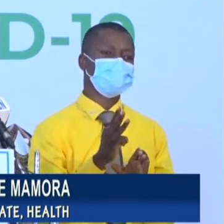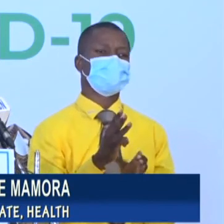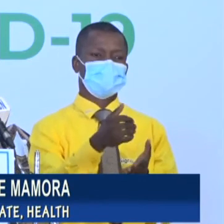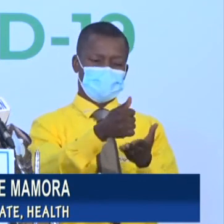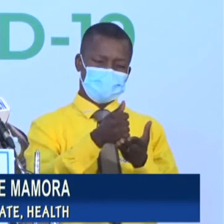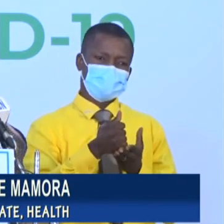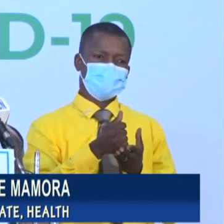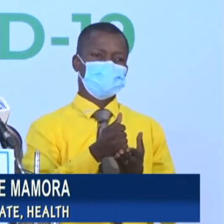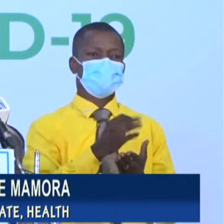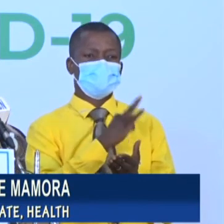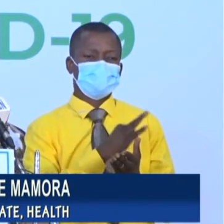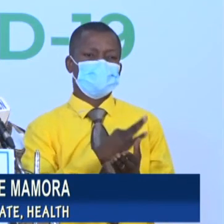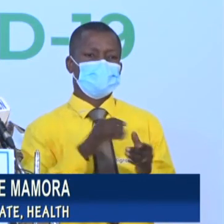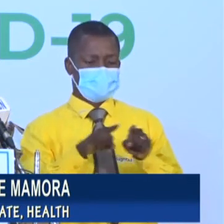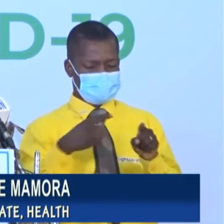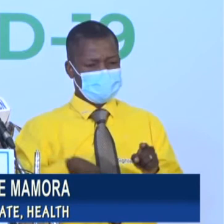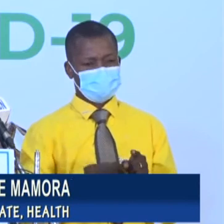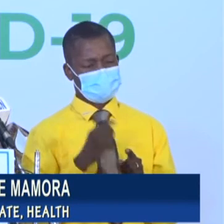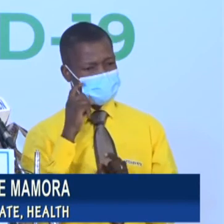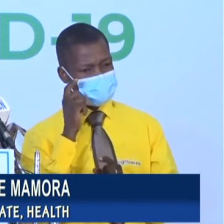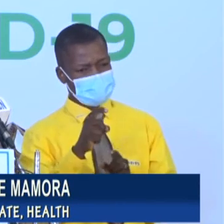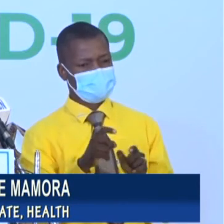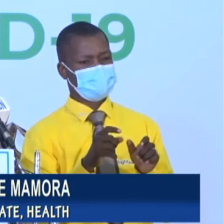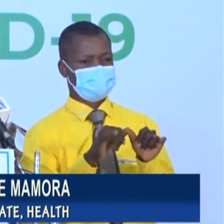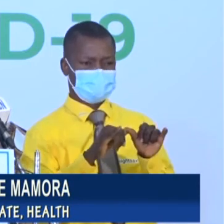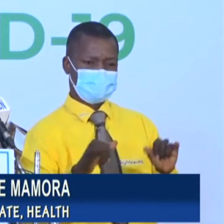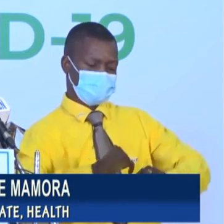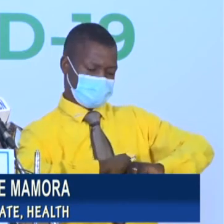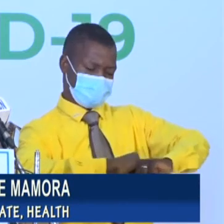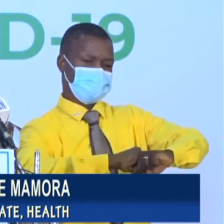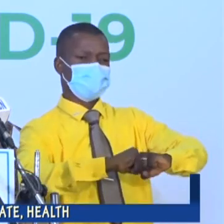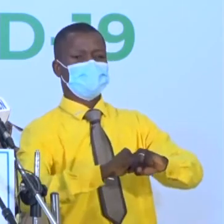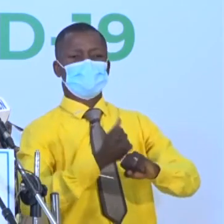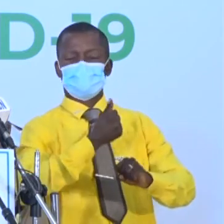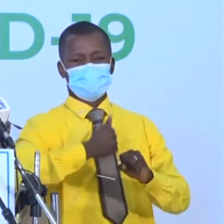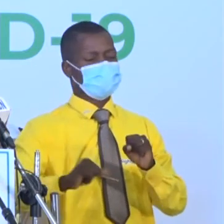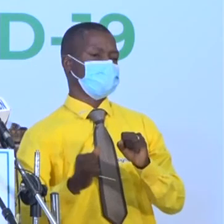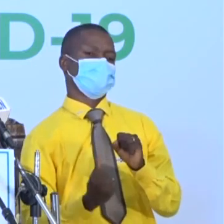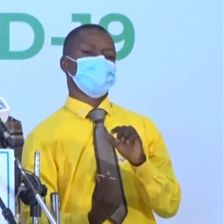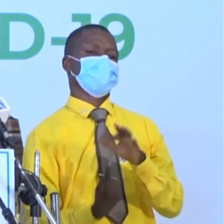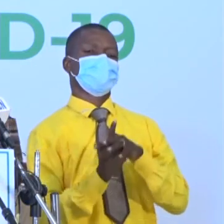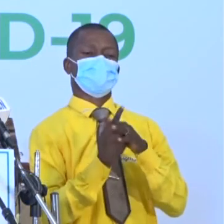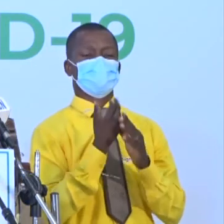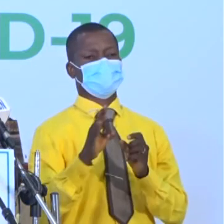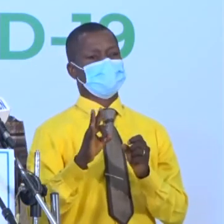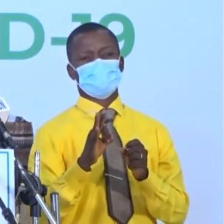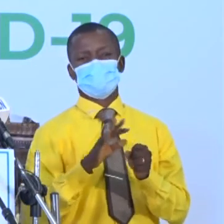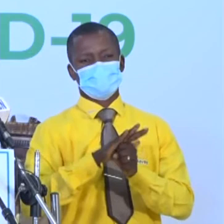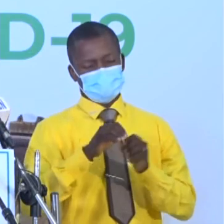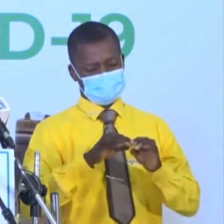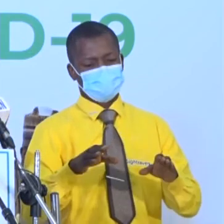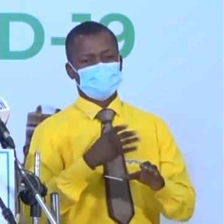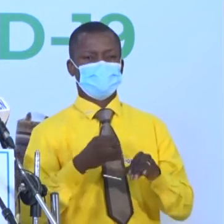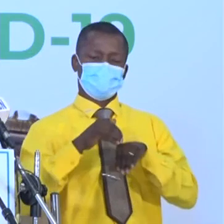while taking measures to prevent reoccurrence of errors as well as deployment